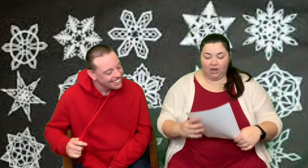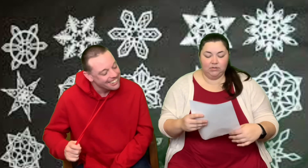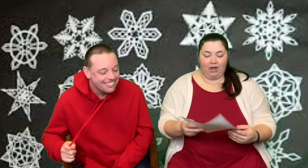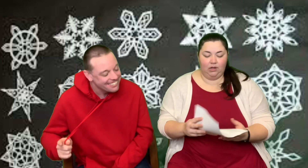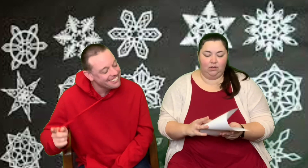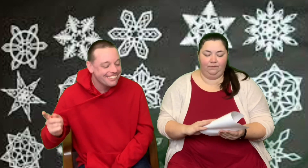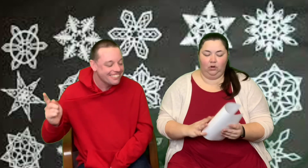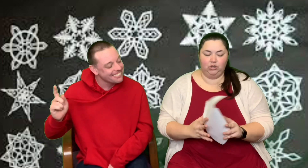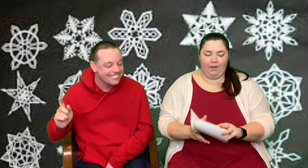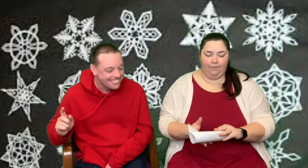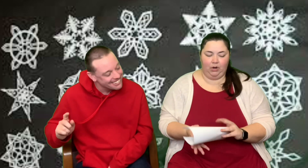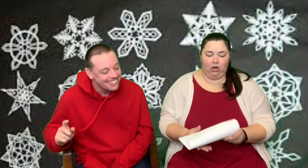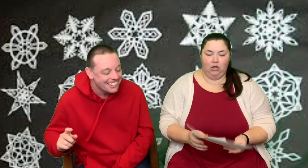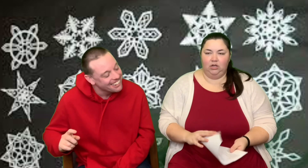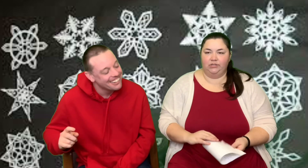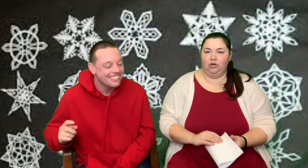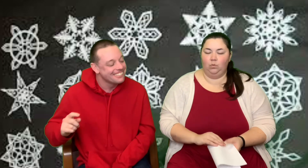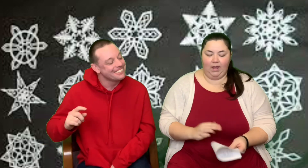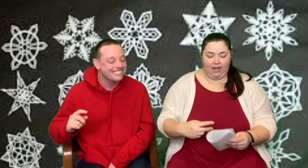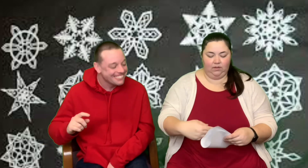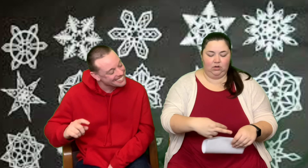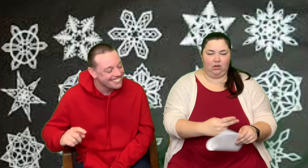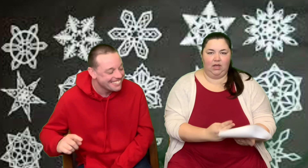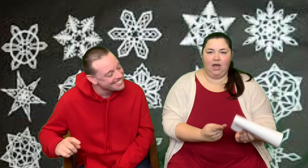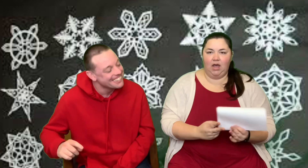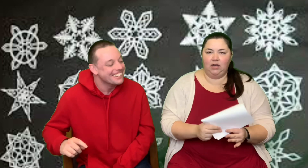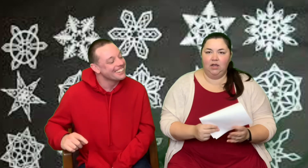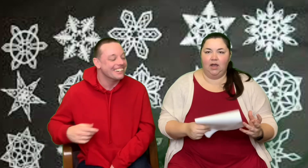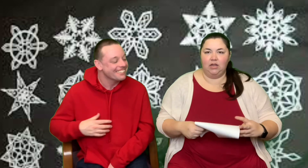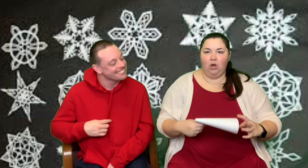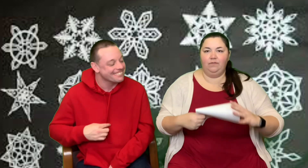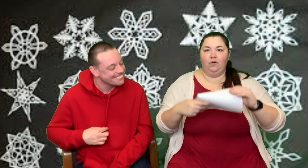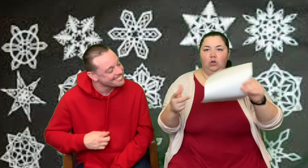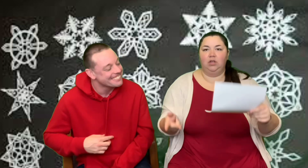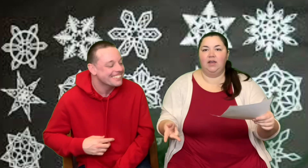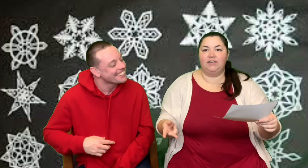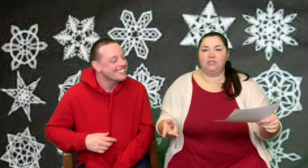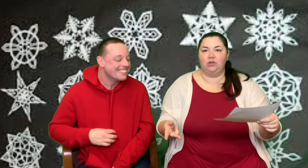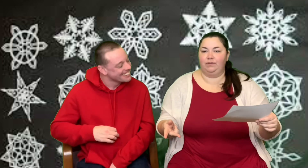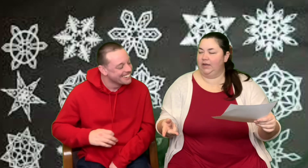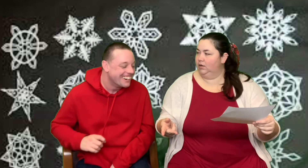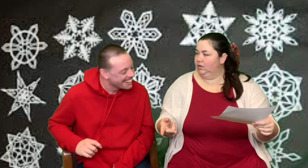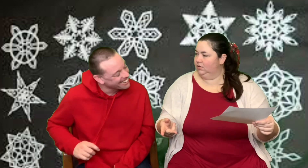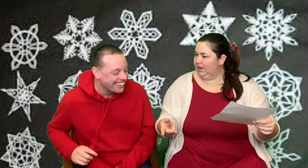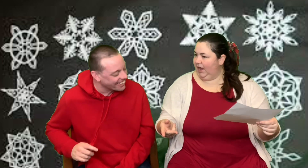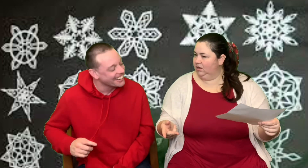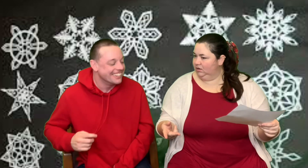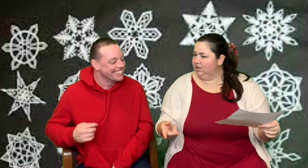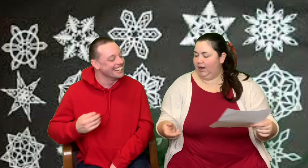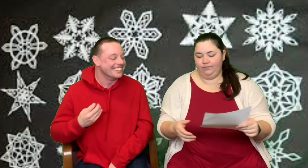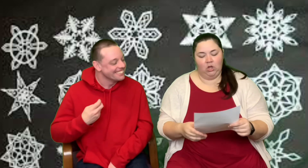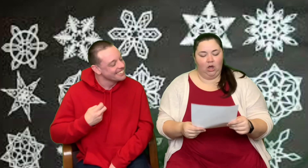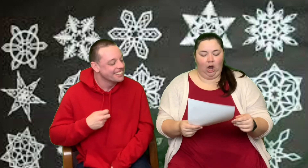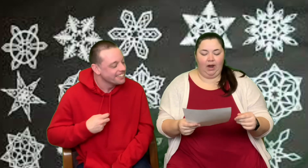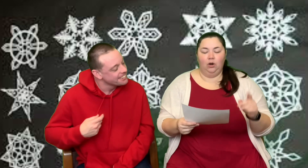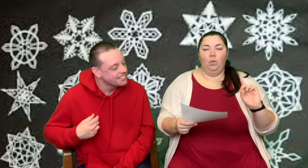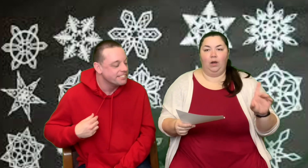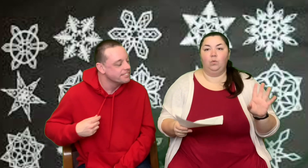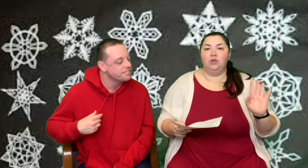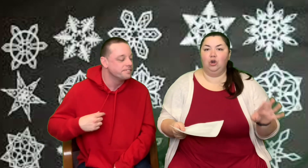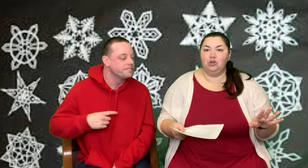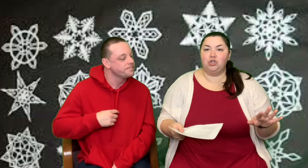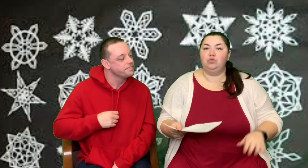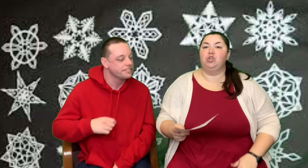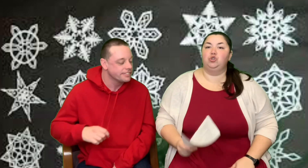Yeah. We talked about how you can fold your paper a certain way, and then you cut, and you unfold, and it's a snowflake. Yeah? Yeah. All right.